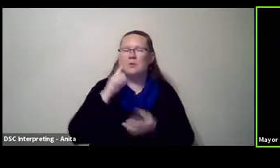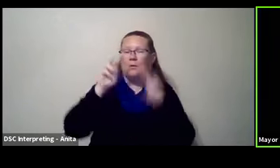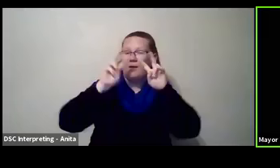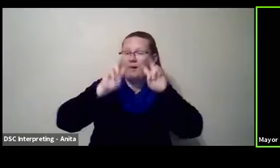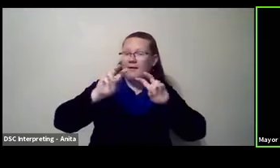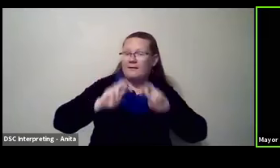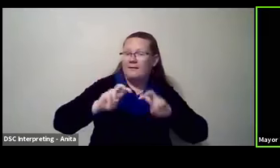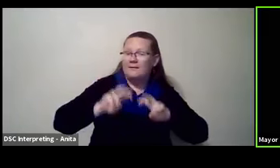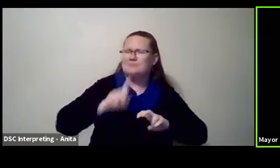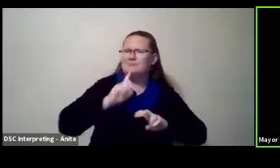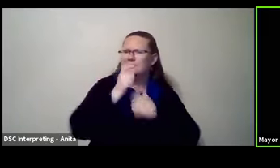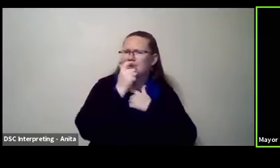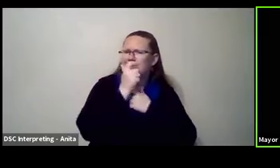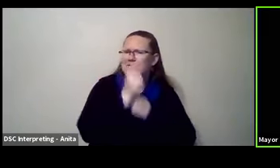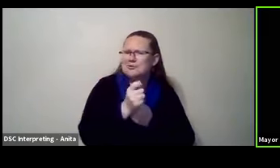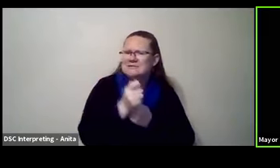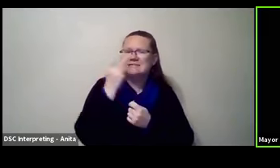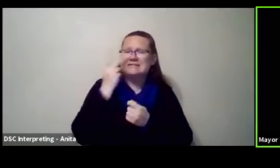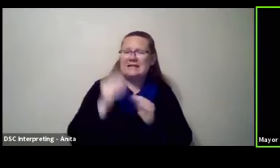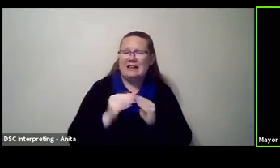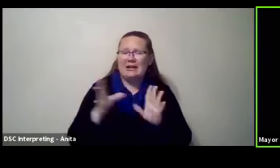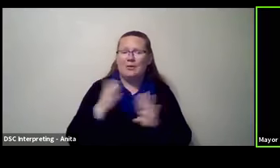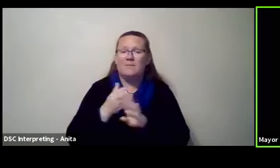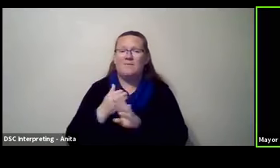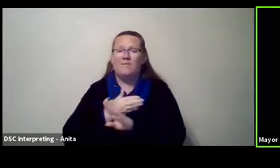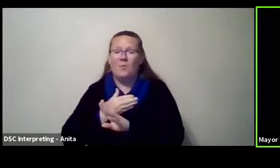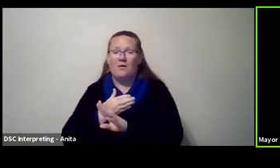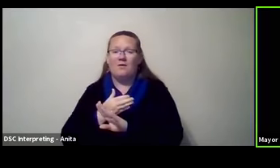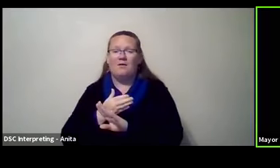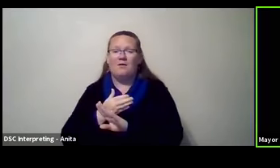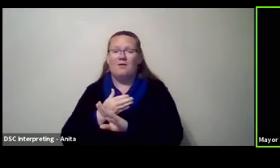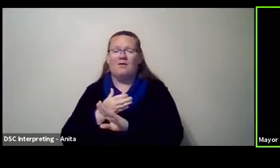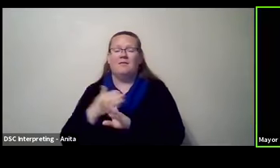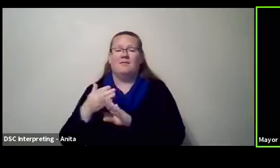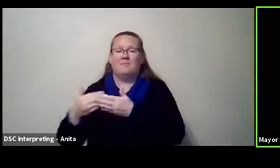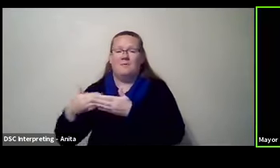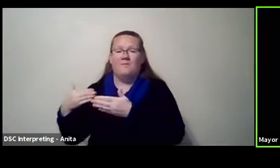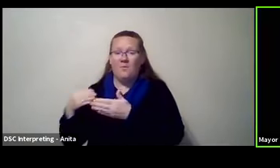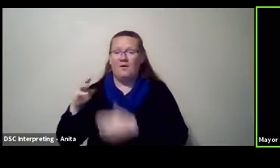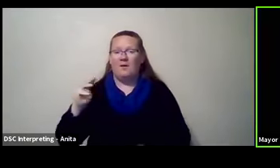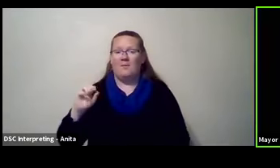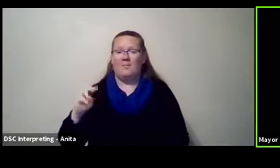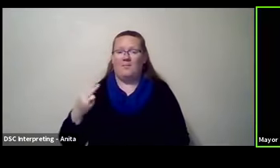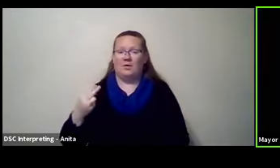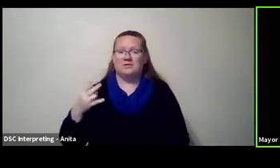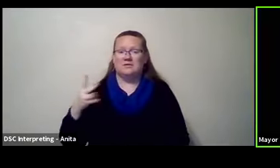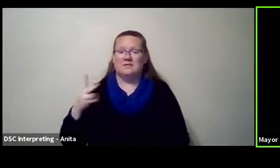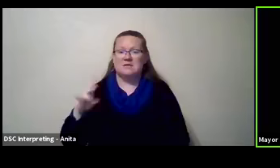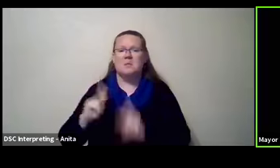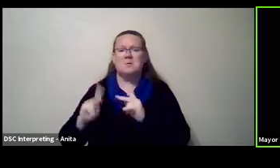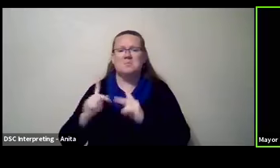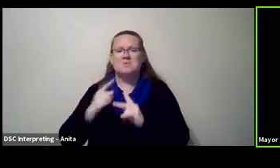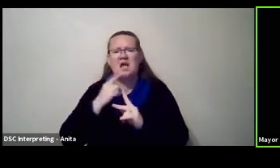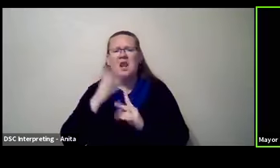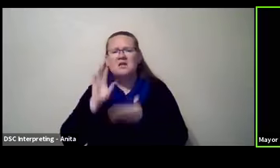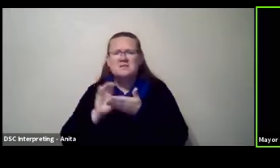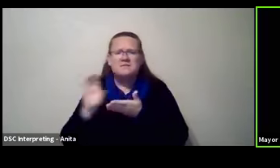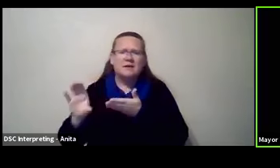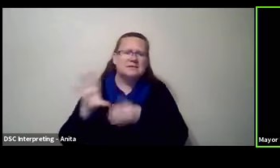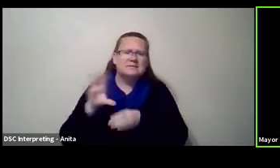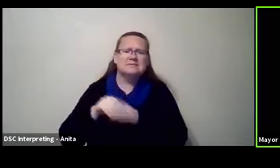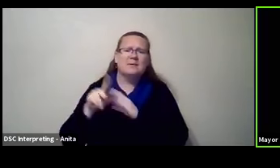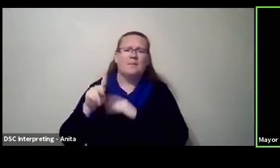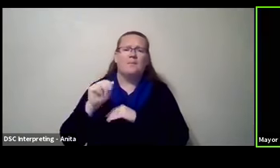that before March 17th, you know, they, they, they wanted us to fix their roads and invest in their parks and, uh,